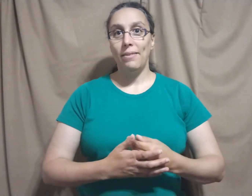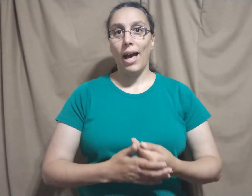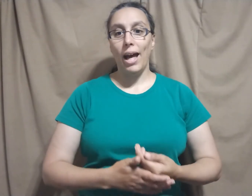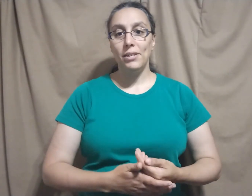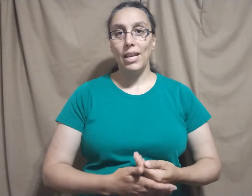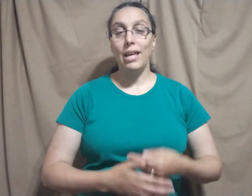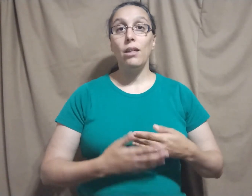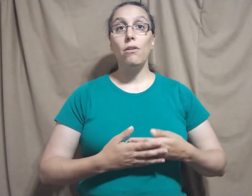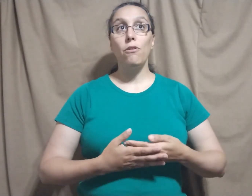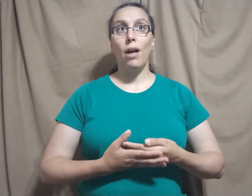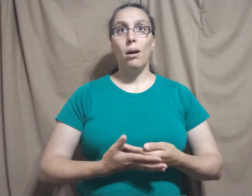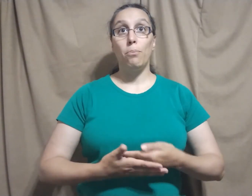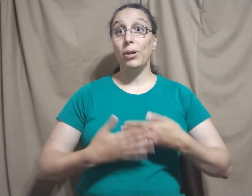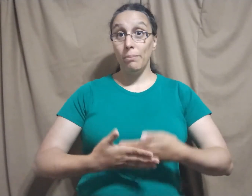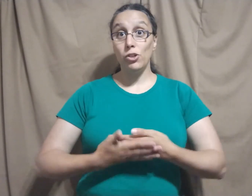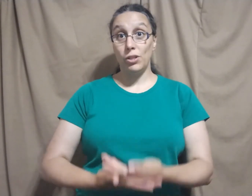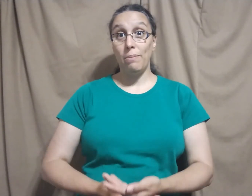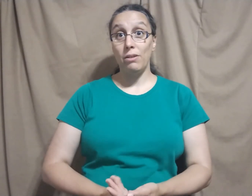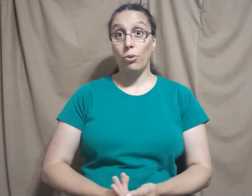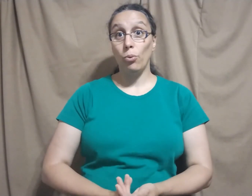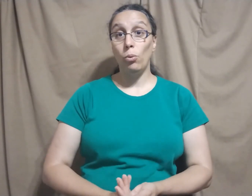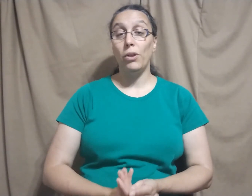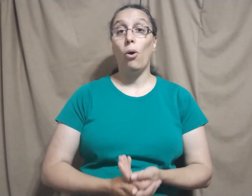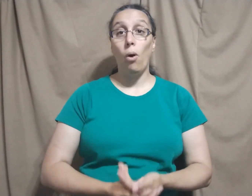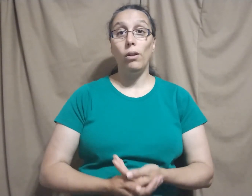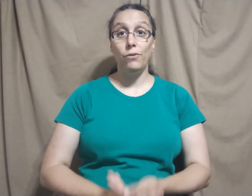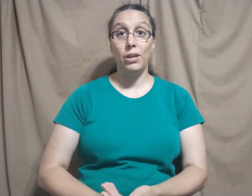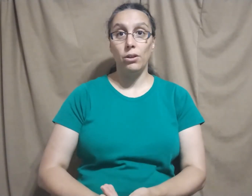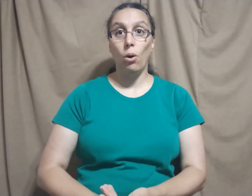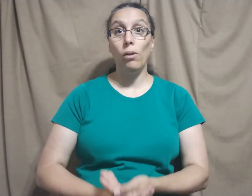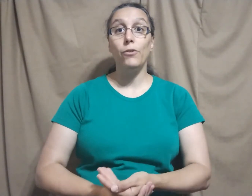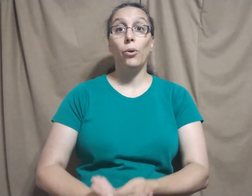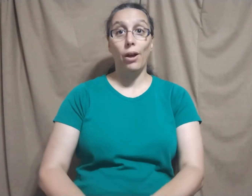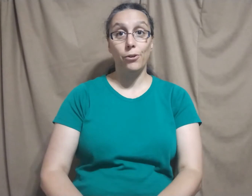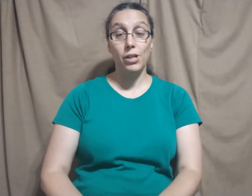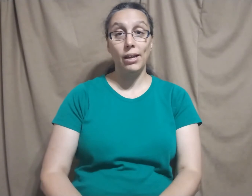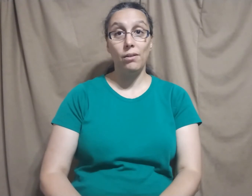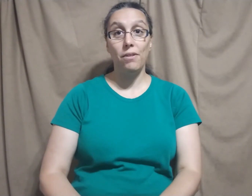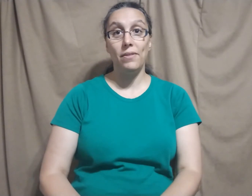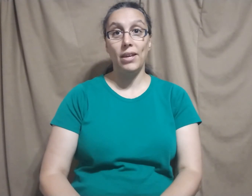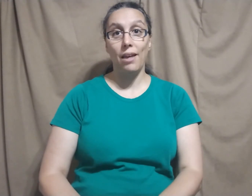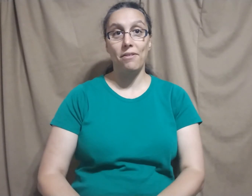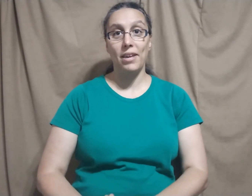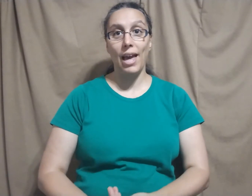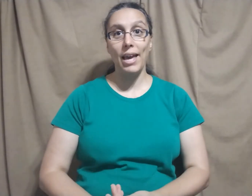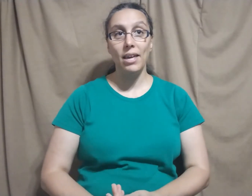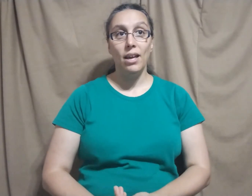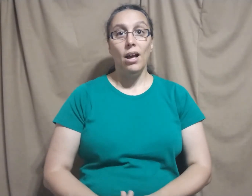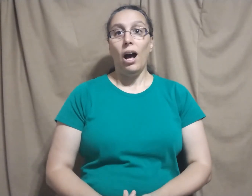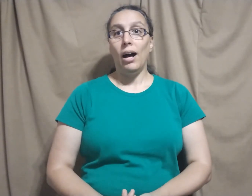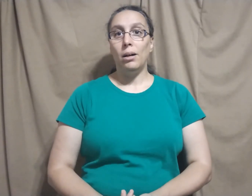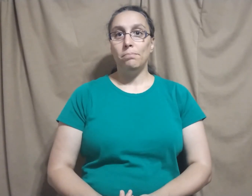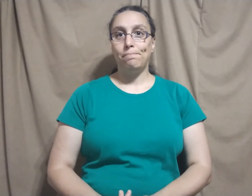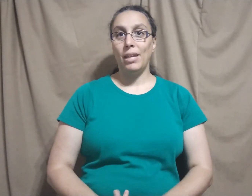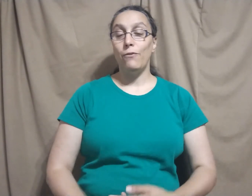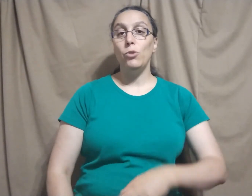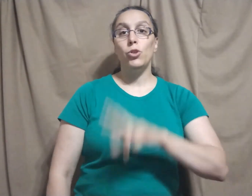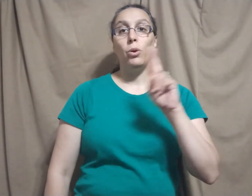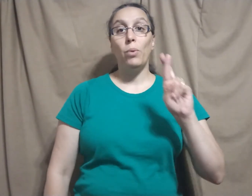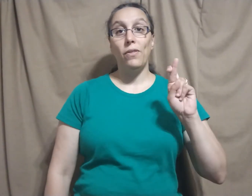That is pretty much the basic rule with all of your other titles in the SCA. If you do it with